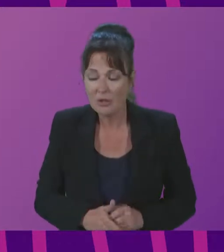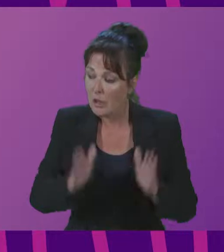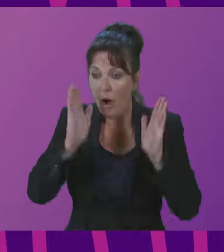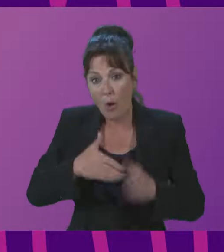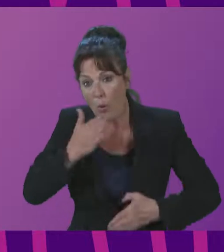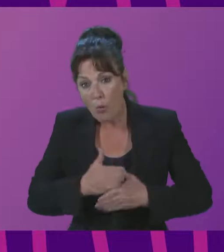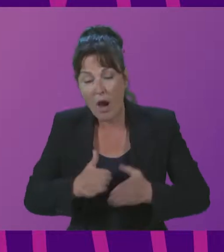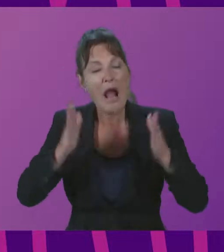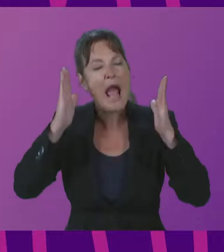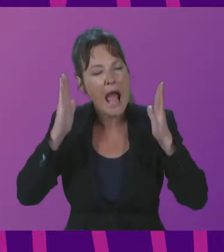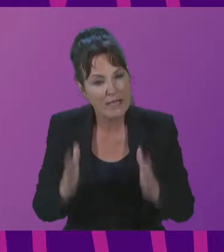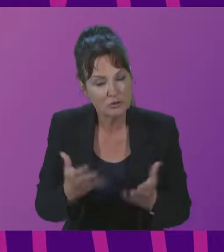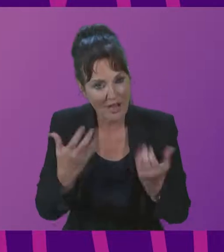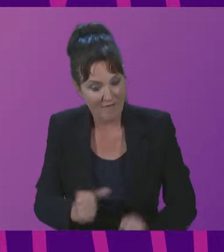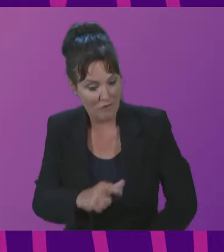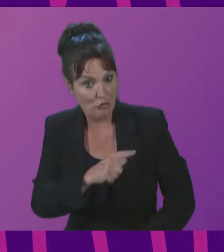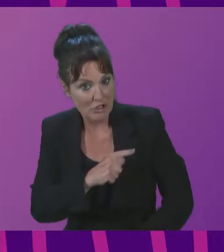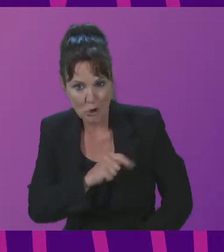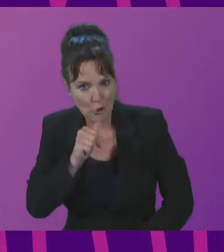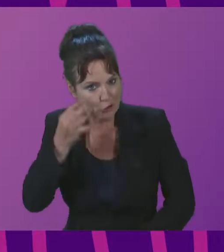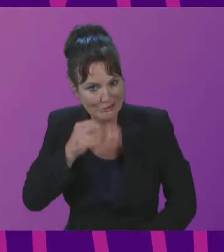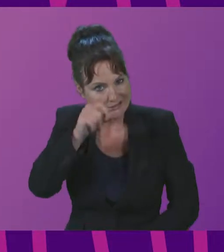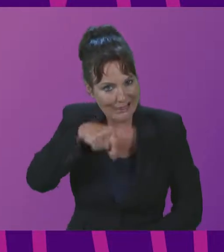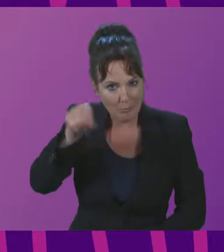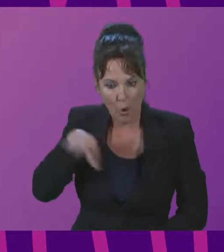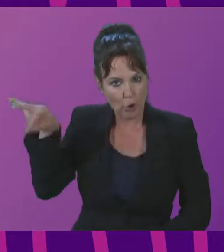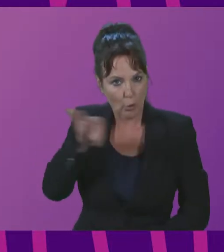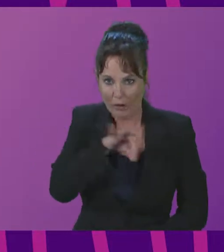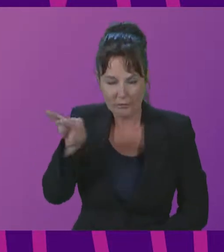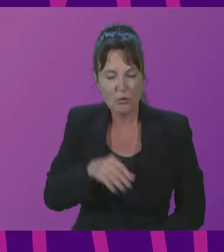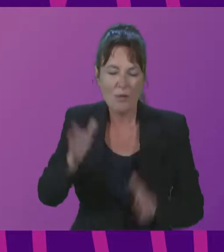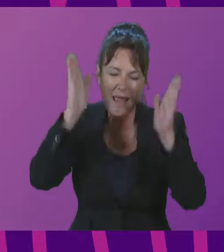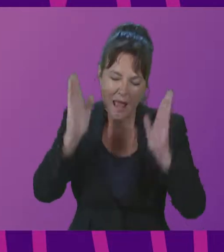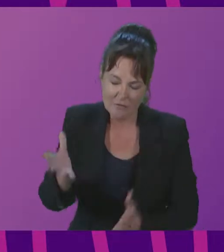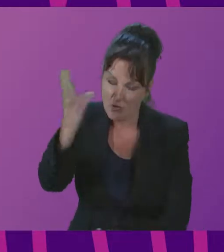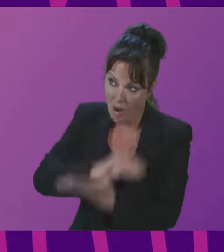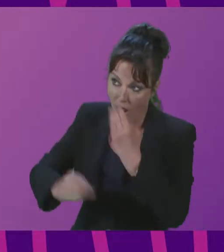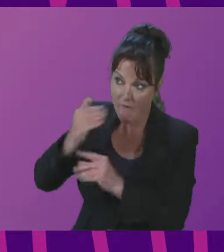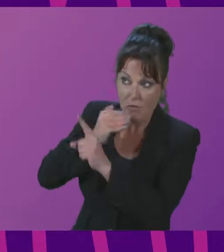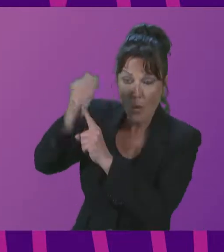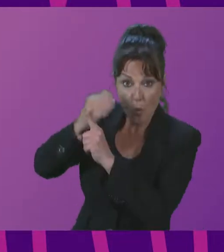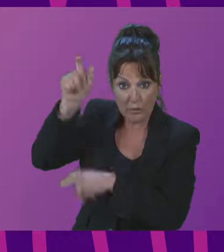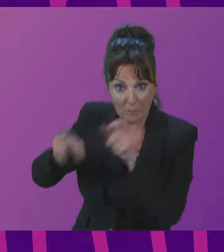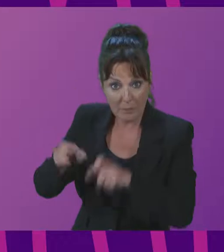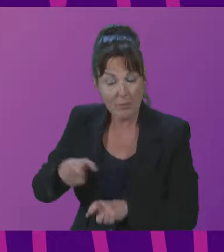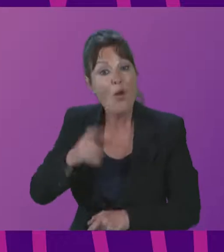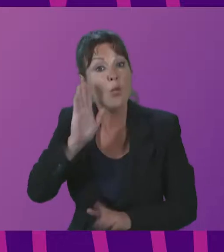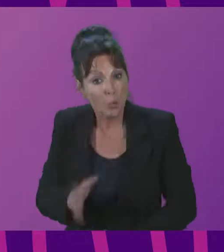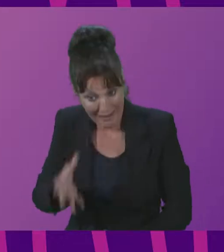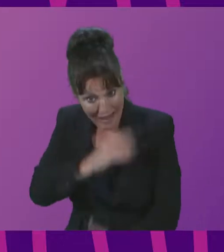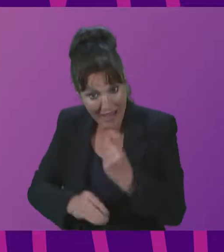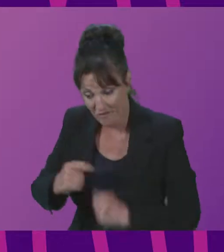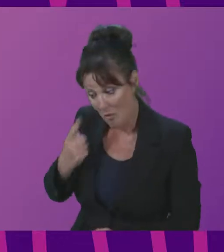meaningful and just. We can learn from our elders and our young people and marginalized groups. Who do we demand